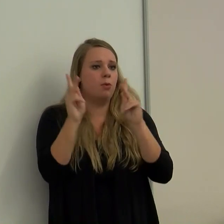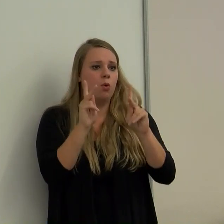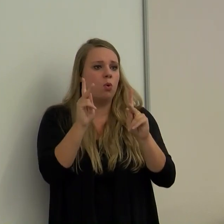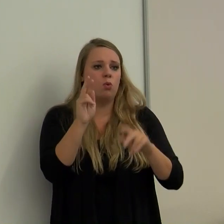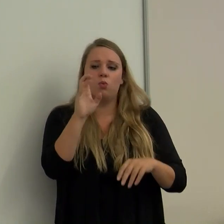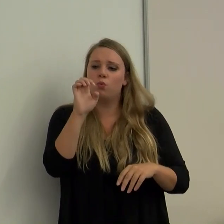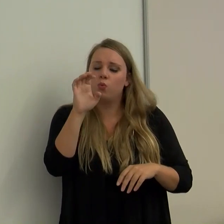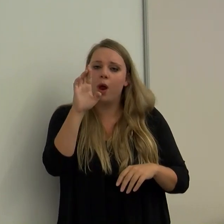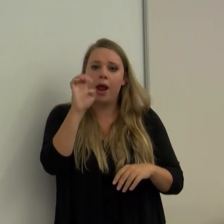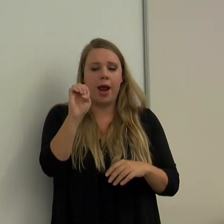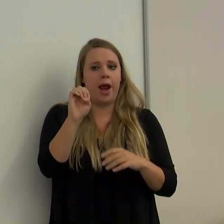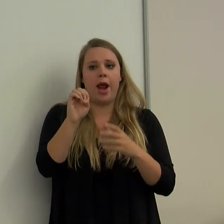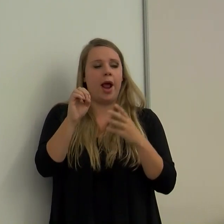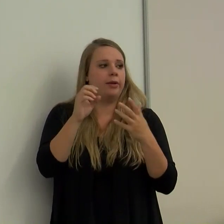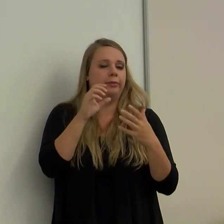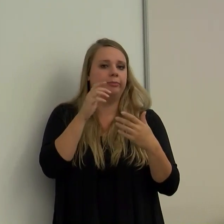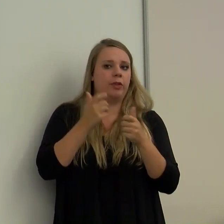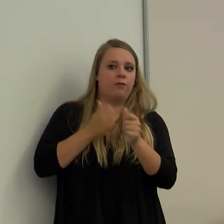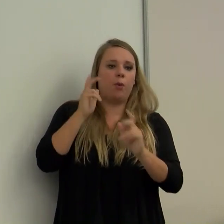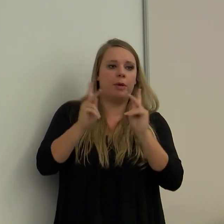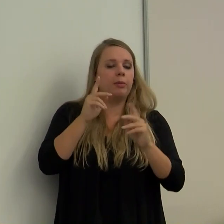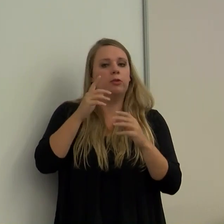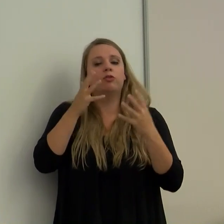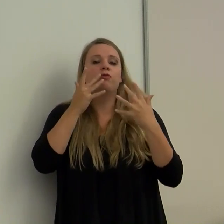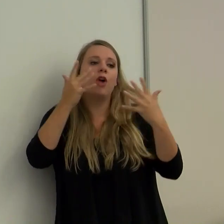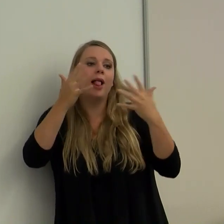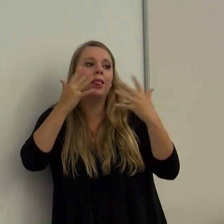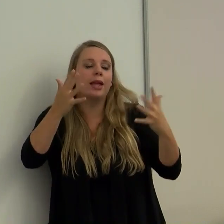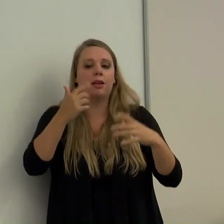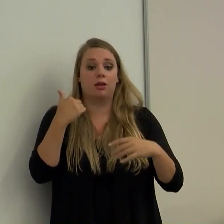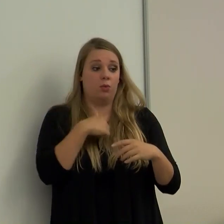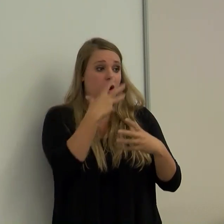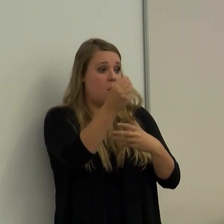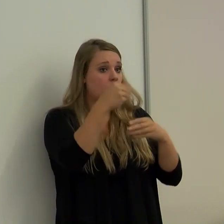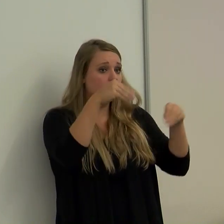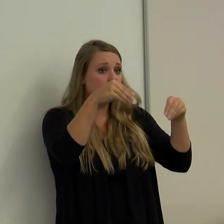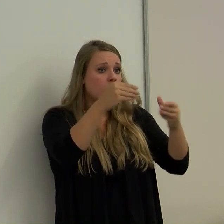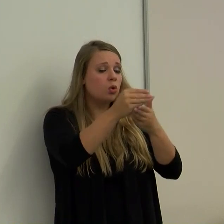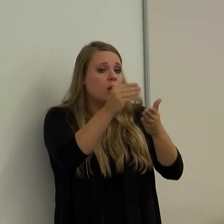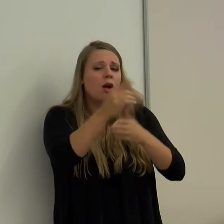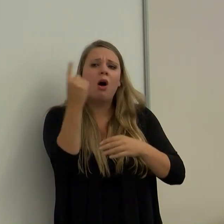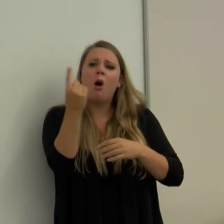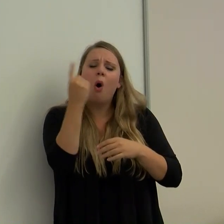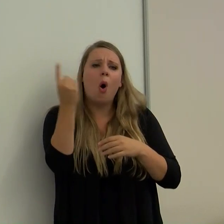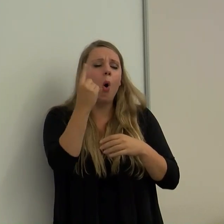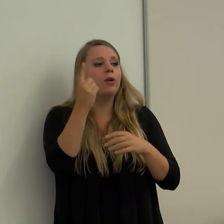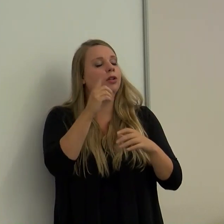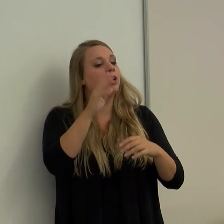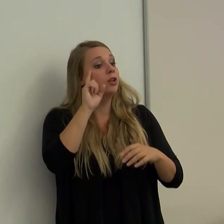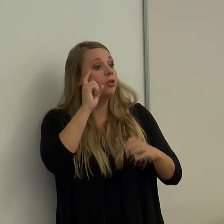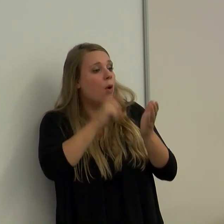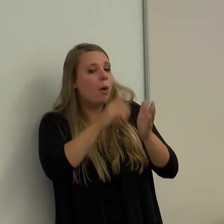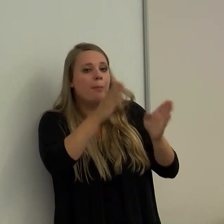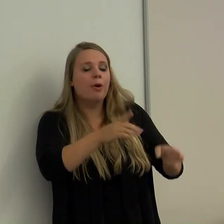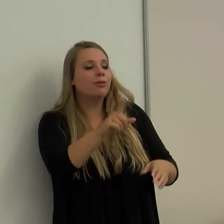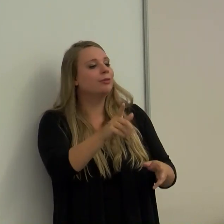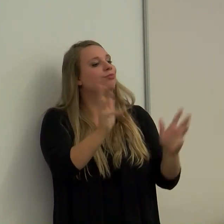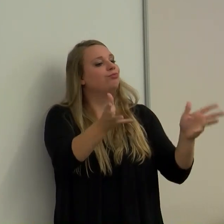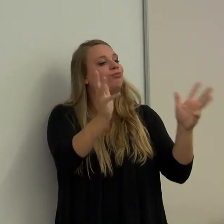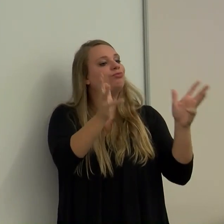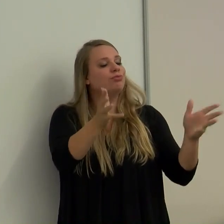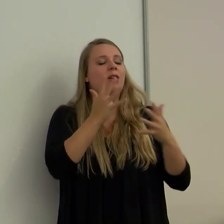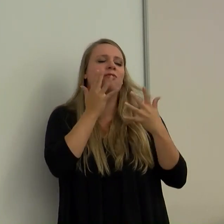rarely met a stranger. When we would be shopping in the grocery stores, would almost always track up a conversation with some person